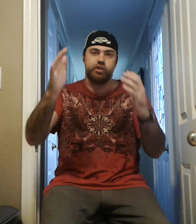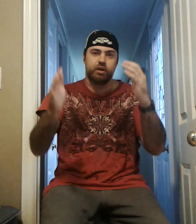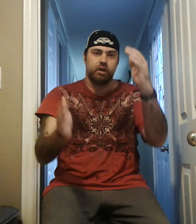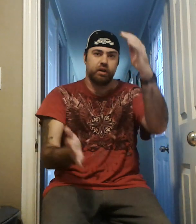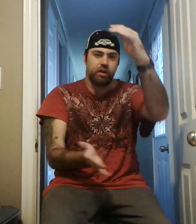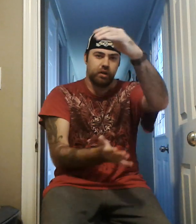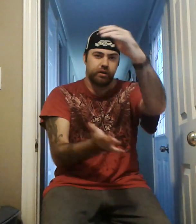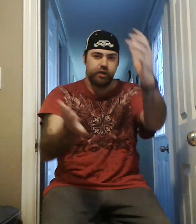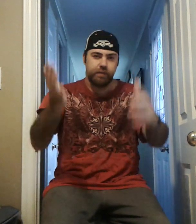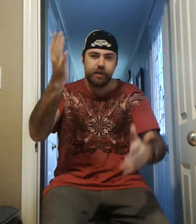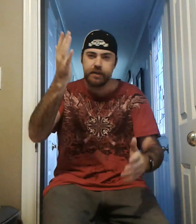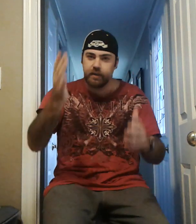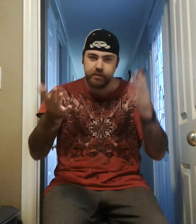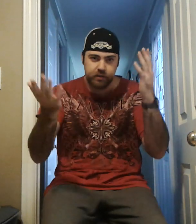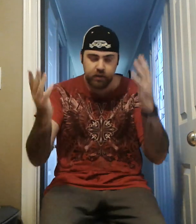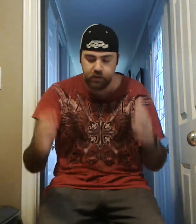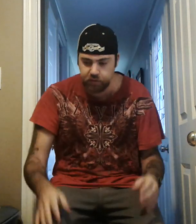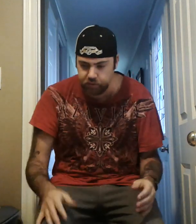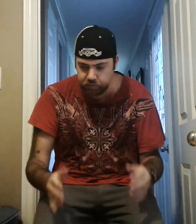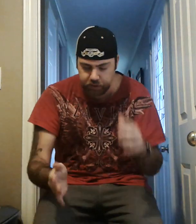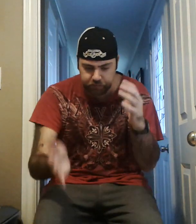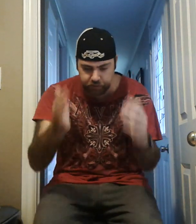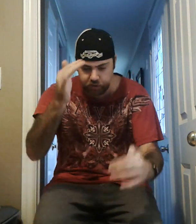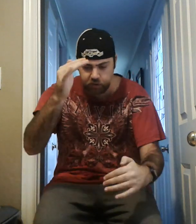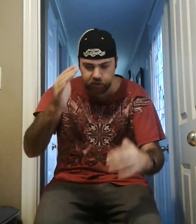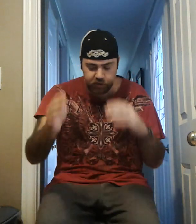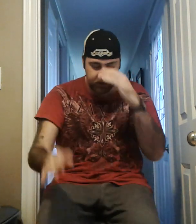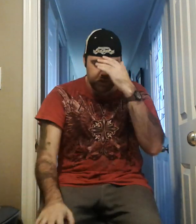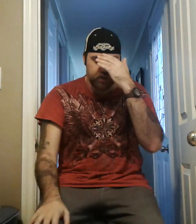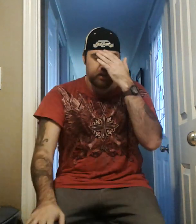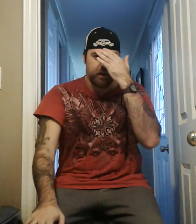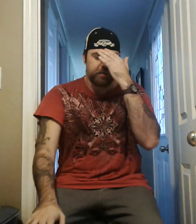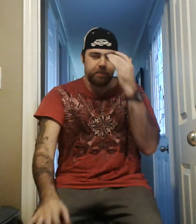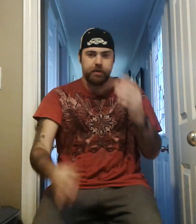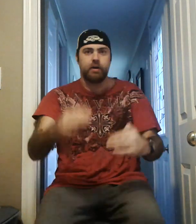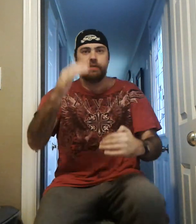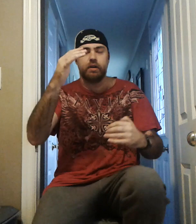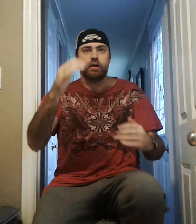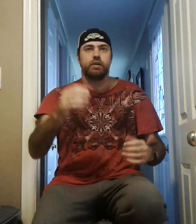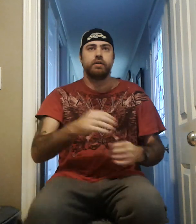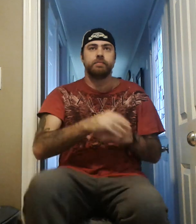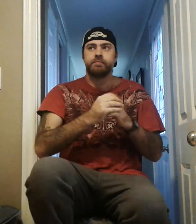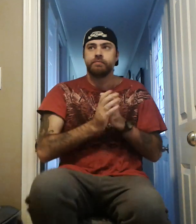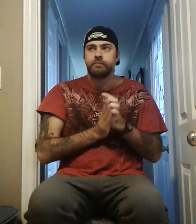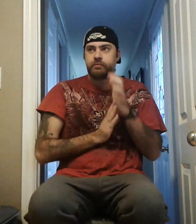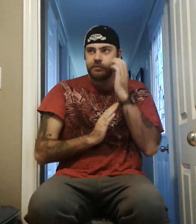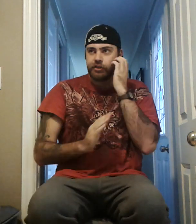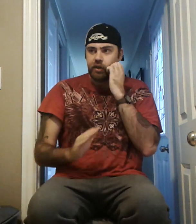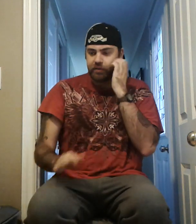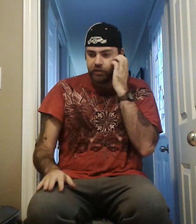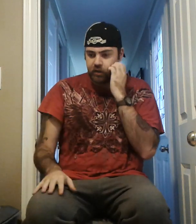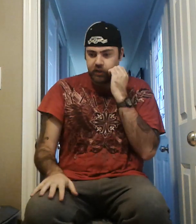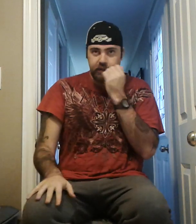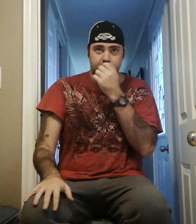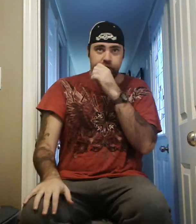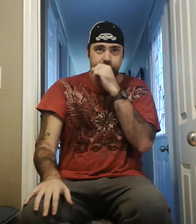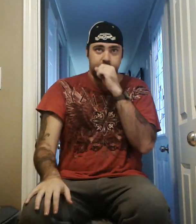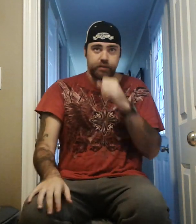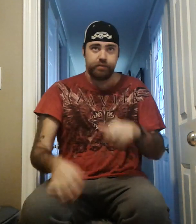you call a hologram, I guess, or whatever they're called, of a Paul Bear. So, was kind of like The Undertaker's